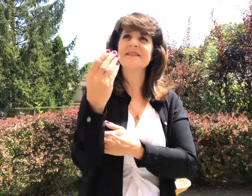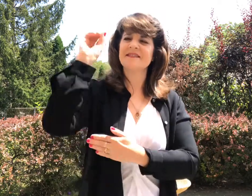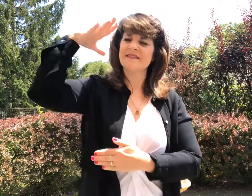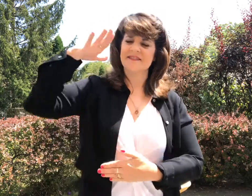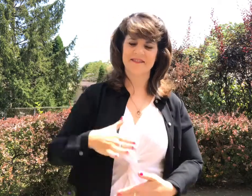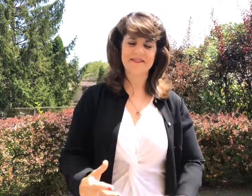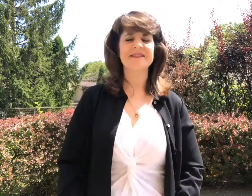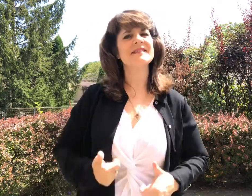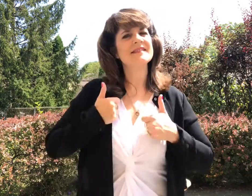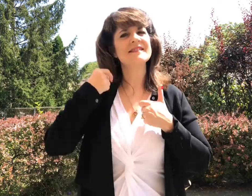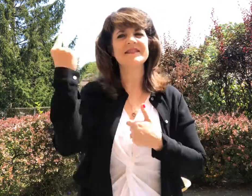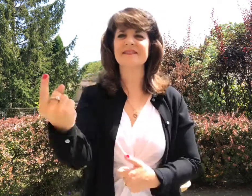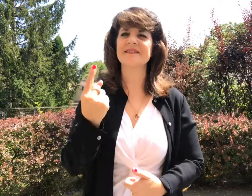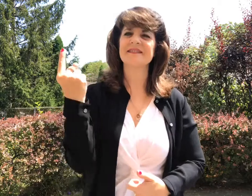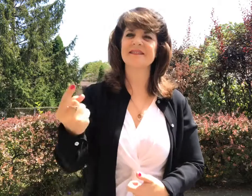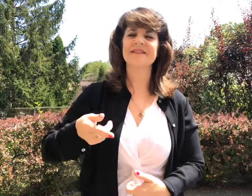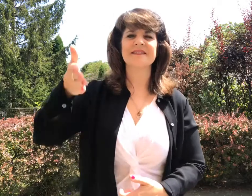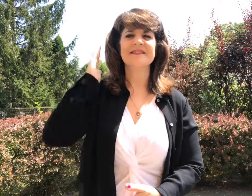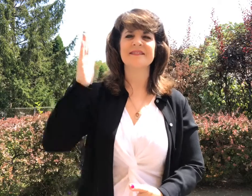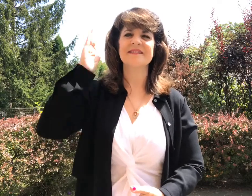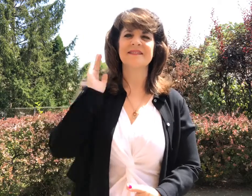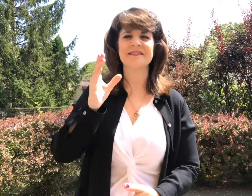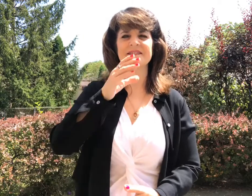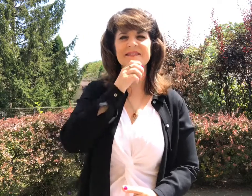was lonely. Once I was 20 years old.